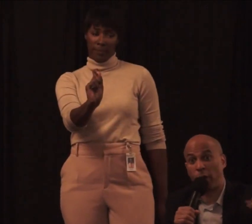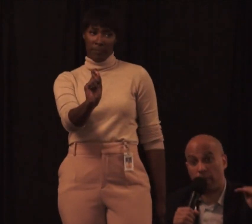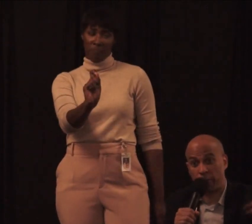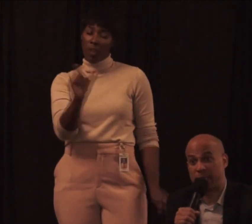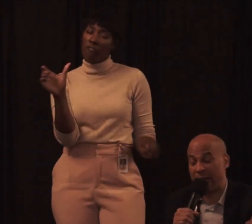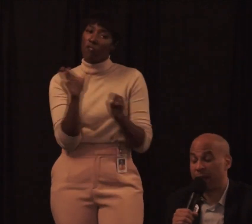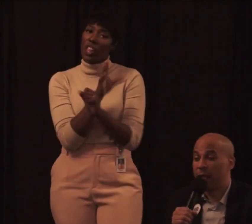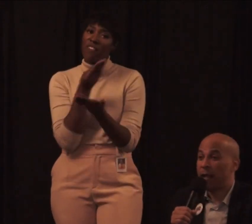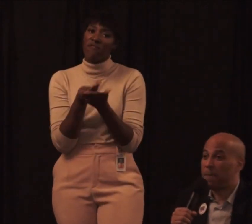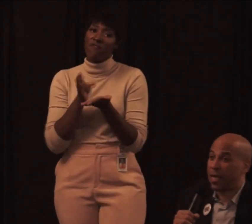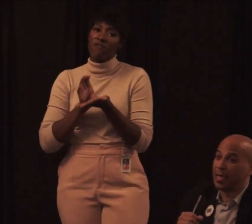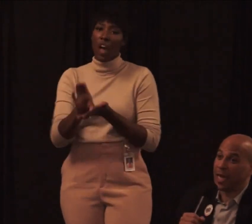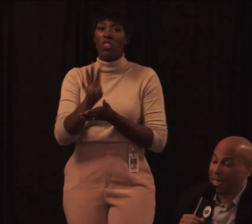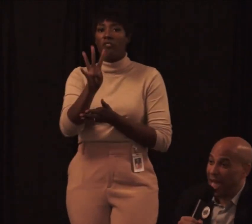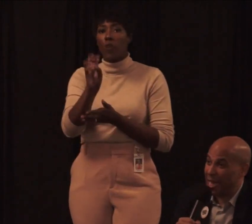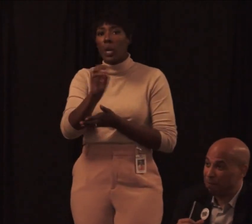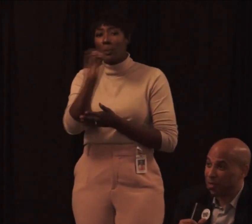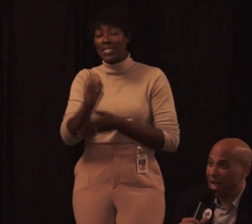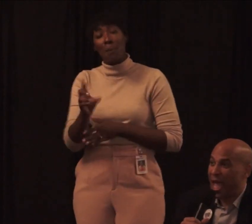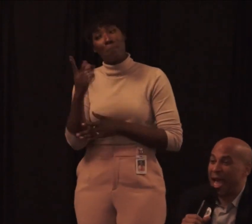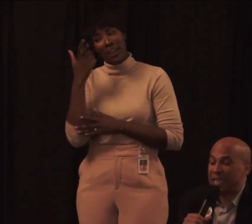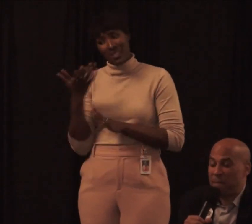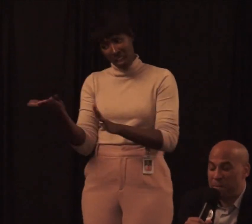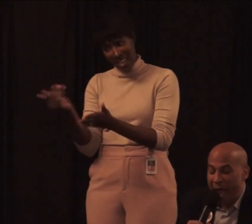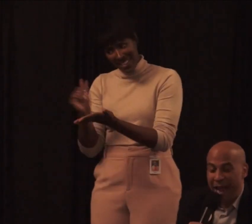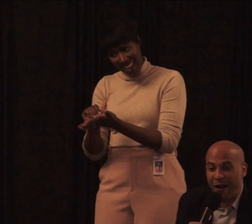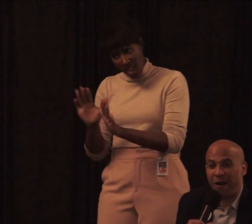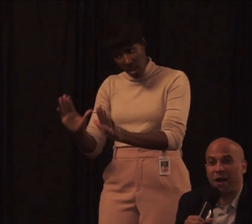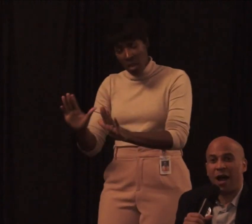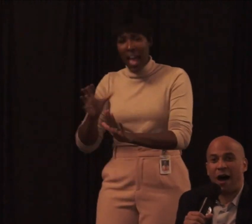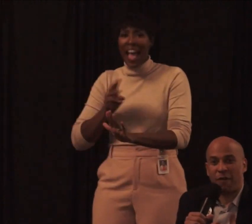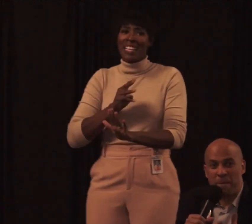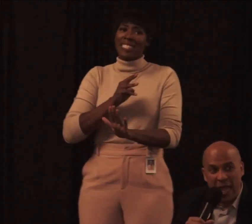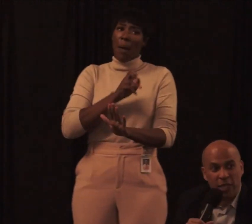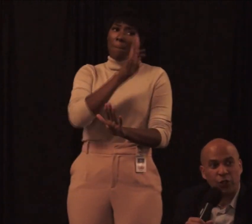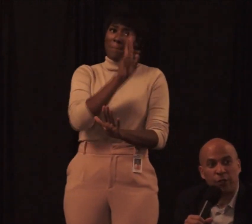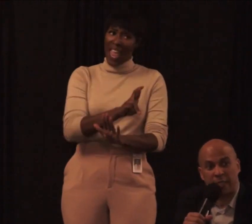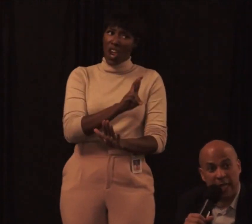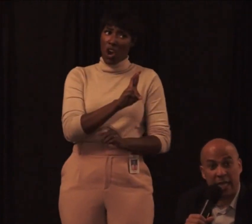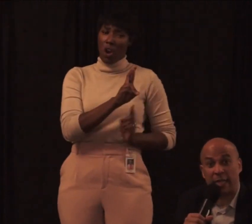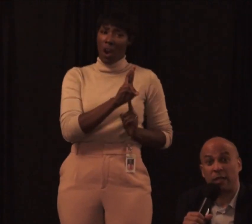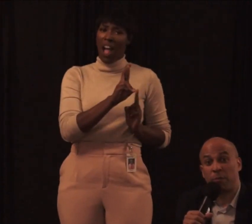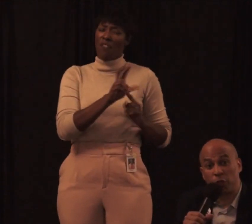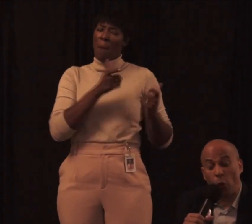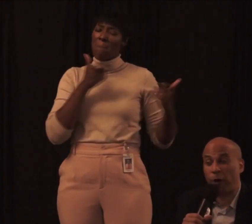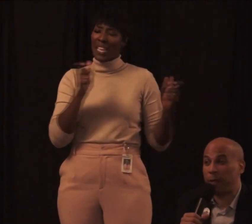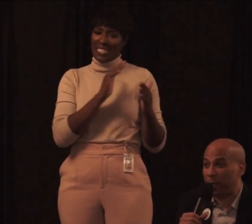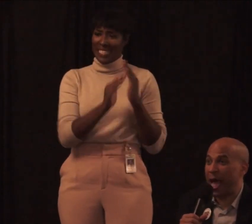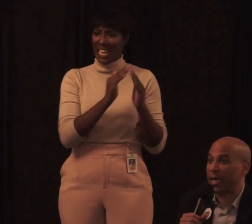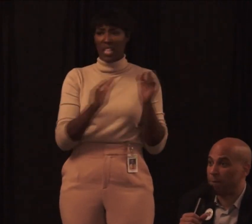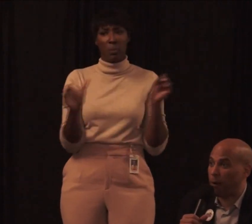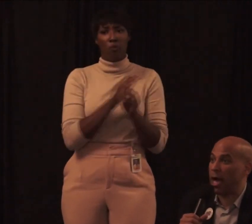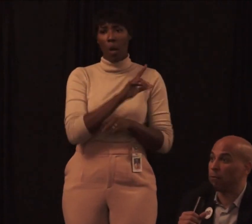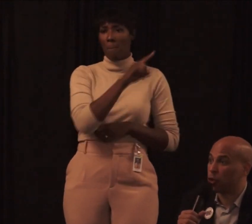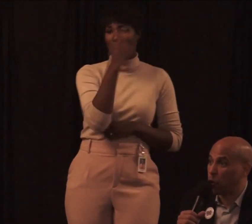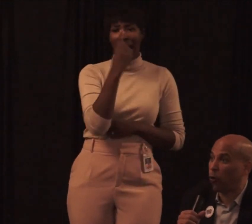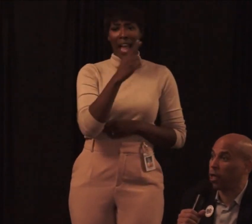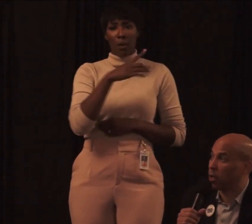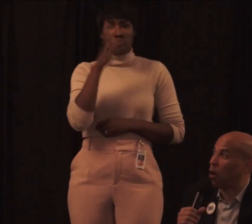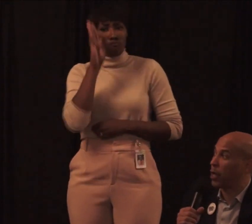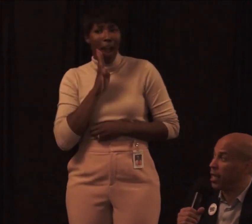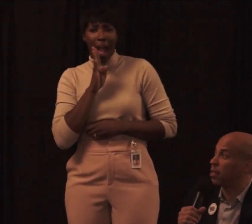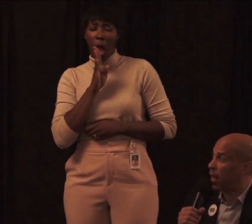fund the 40% because, again, as a mayor of a major city that is majority black and brown,